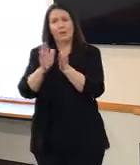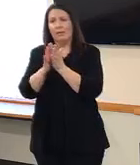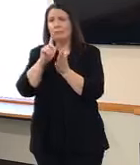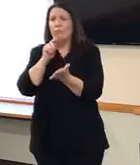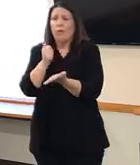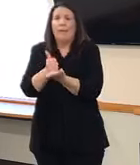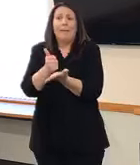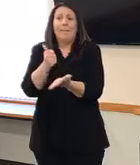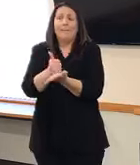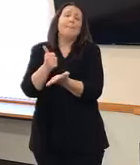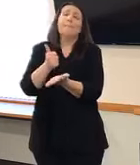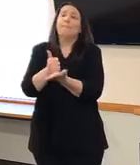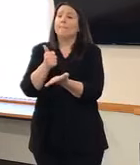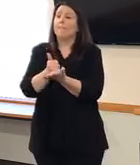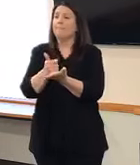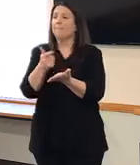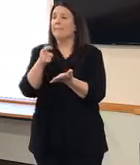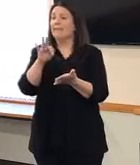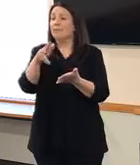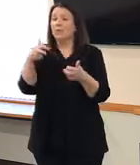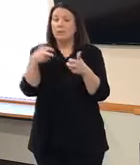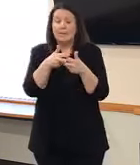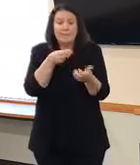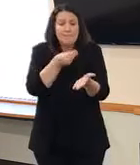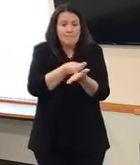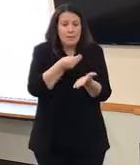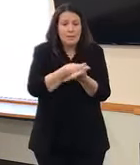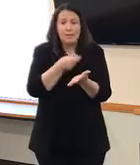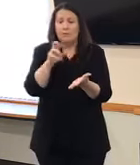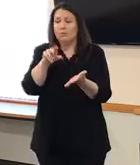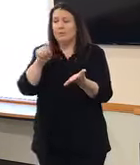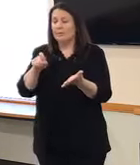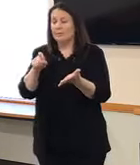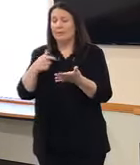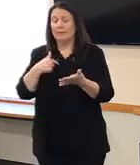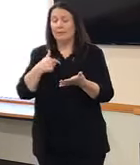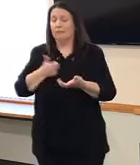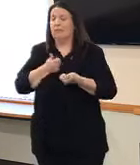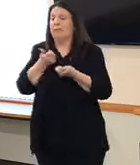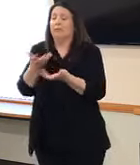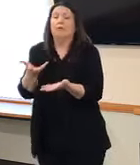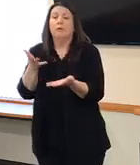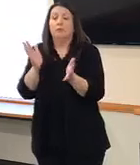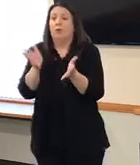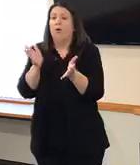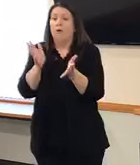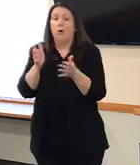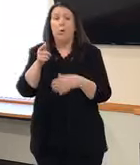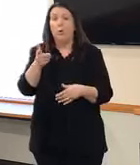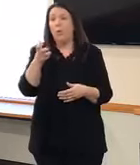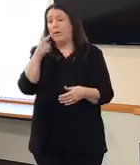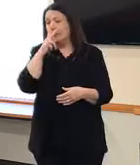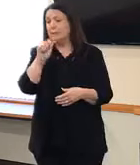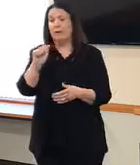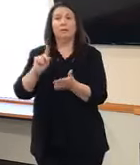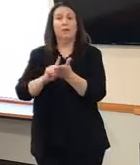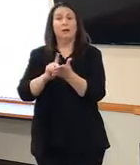help you, whether it's a financial question or you simply need to talk to somebody or you'd like to see a doctor.